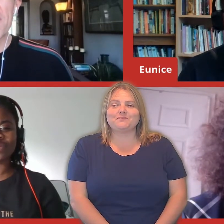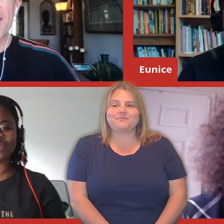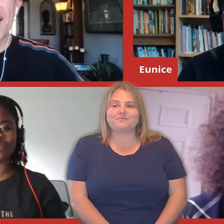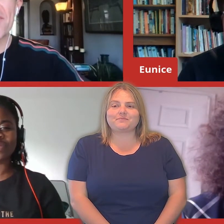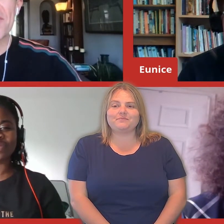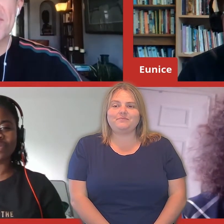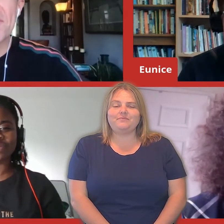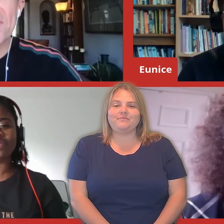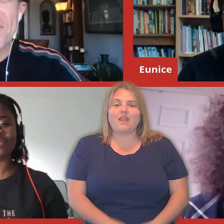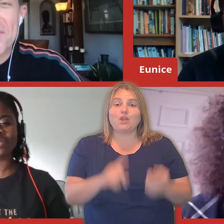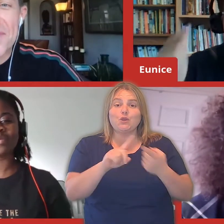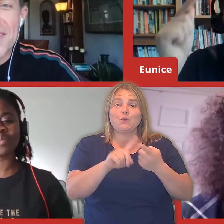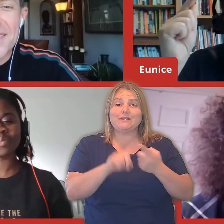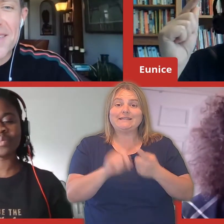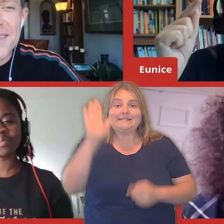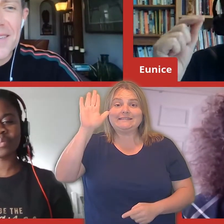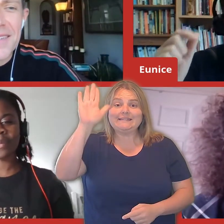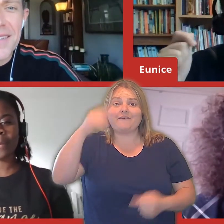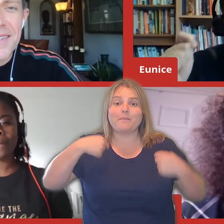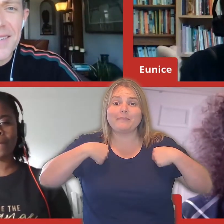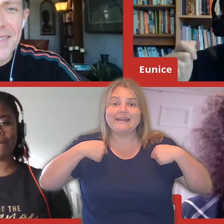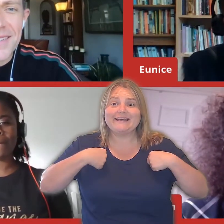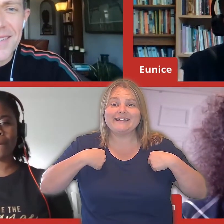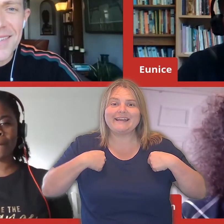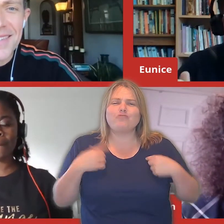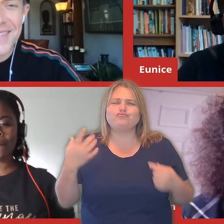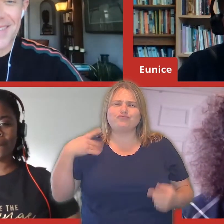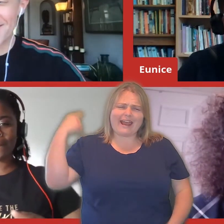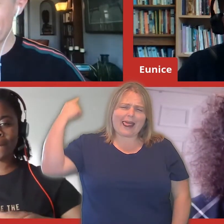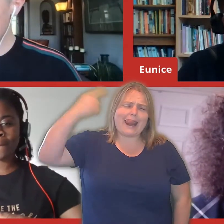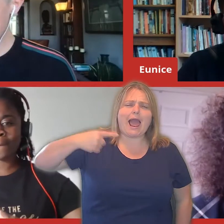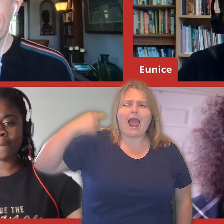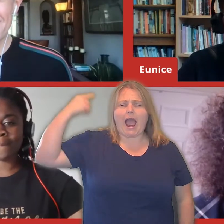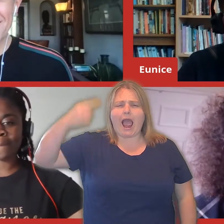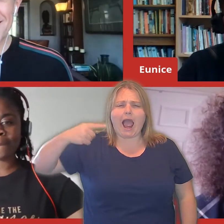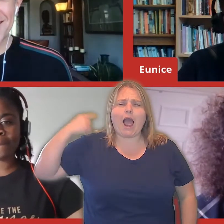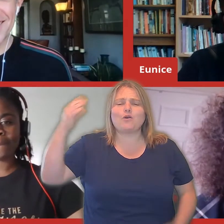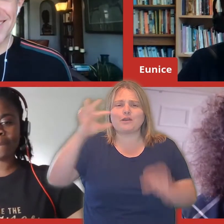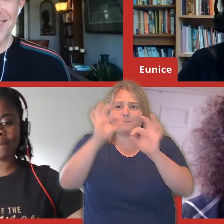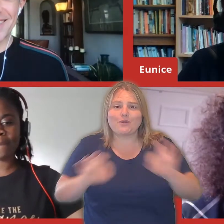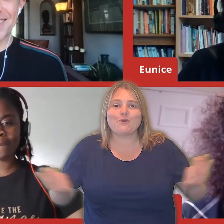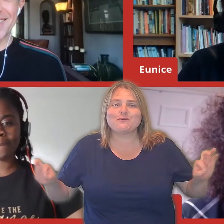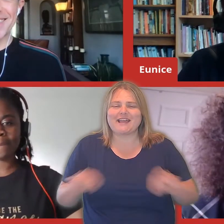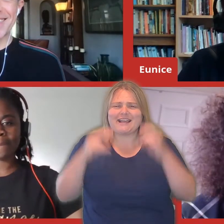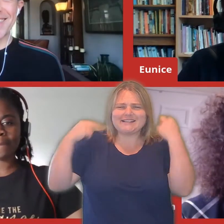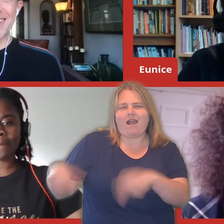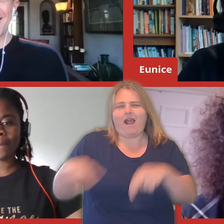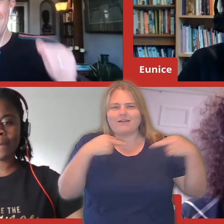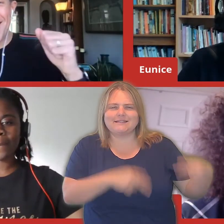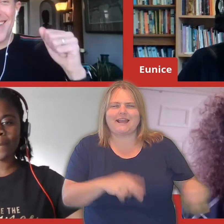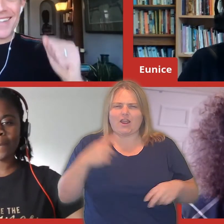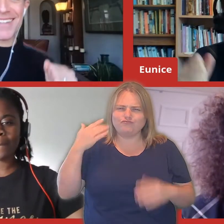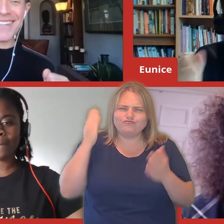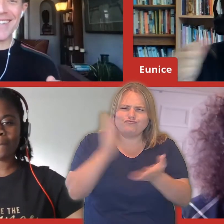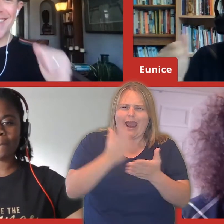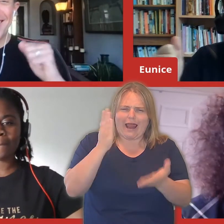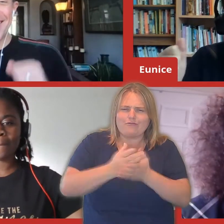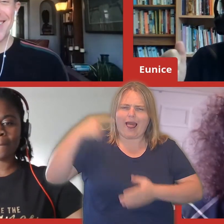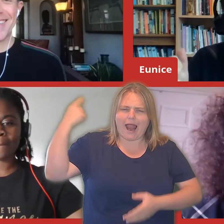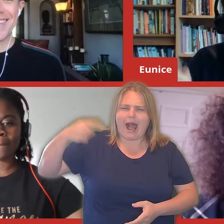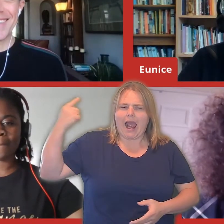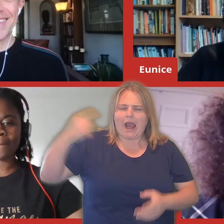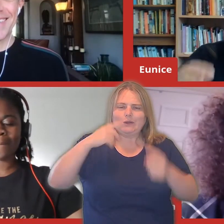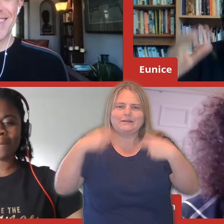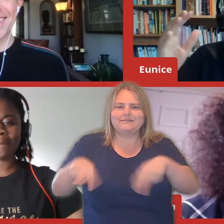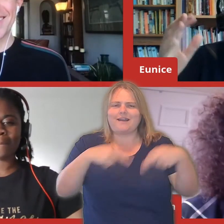in your ordinary life? For me, really, really loud music and dancing. I love that. You know, when it's really, really